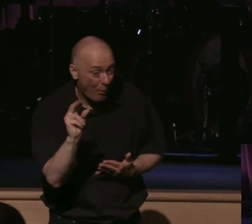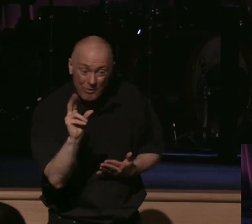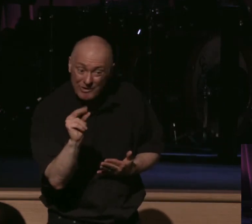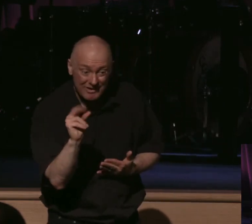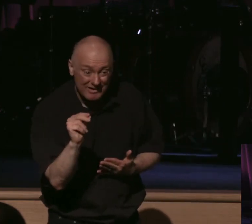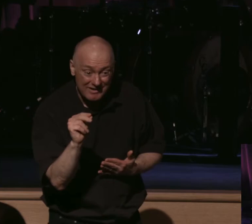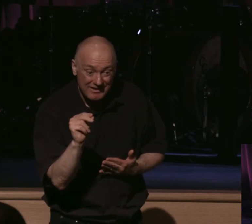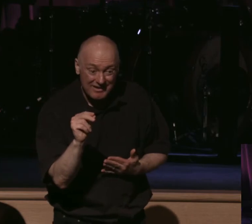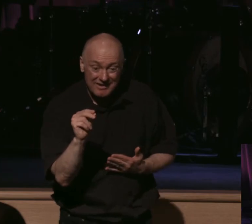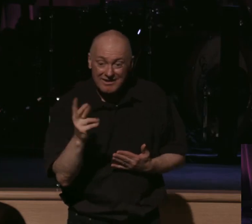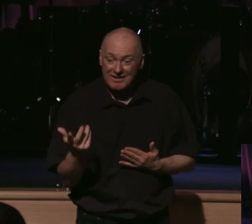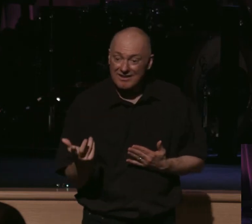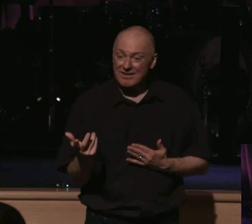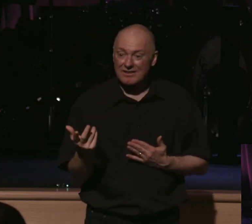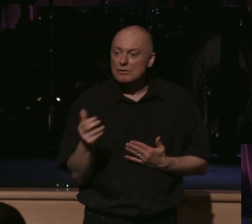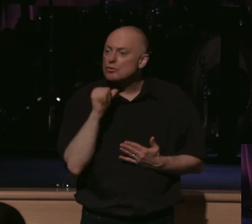And he says, writing that you may not waste yours.